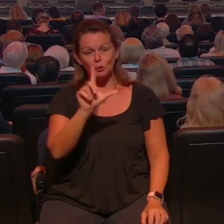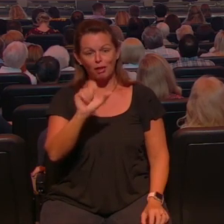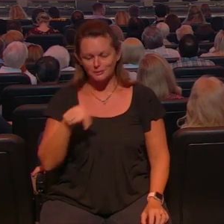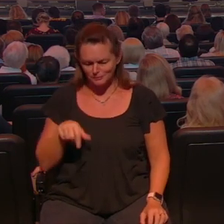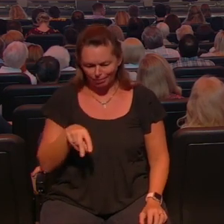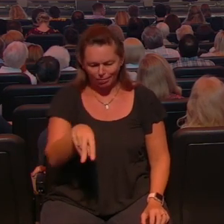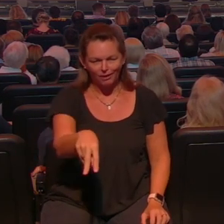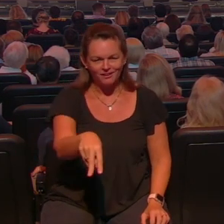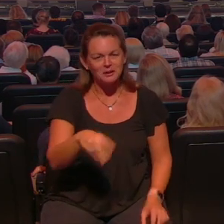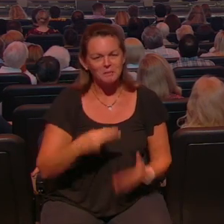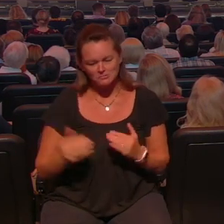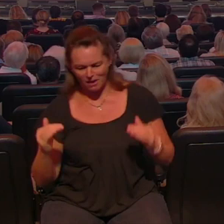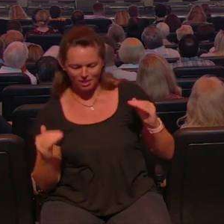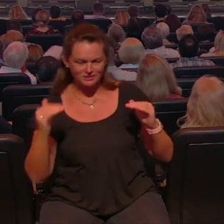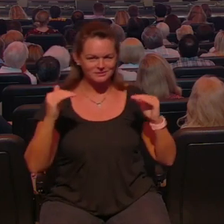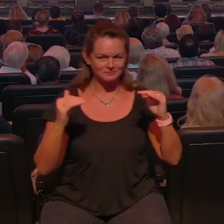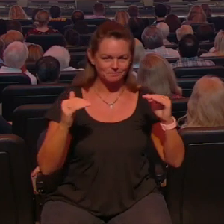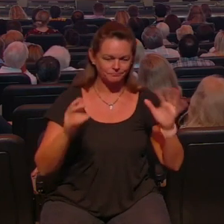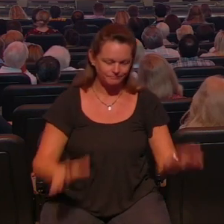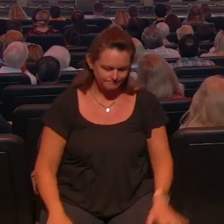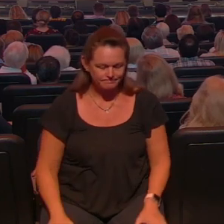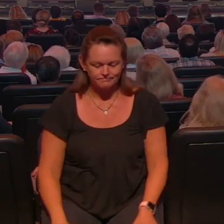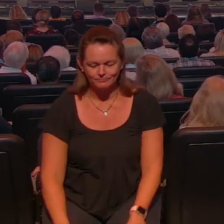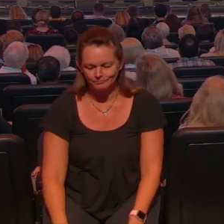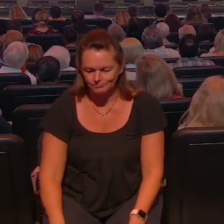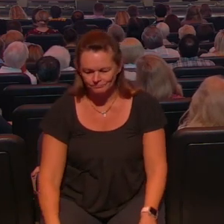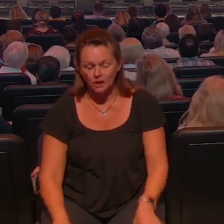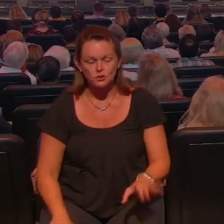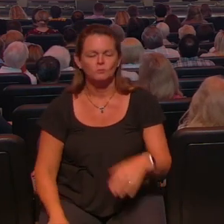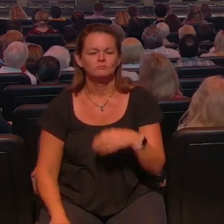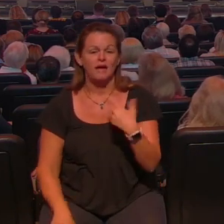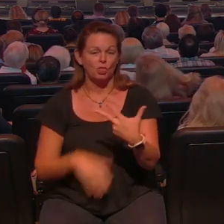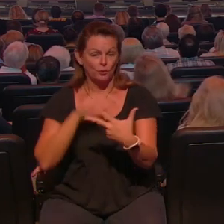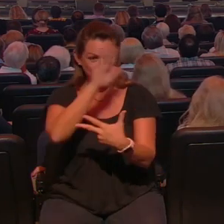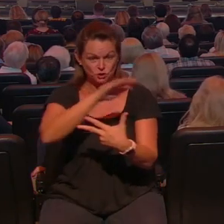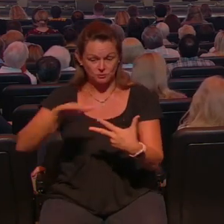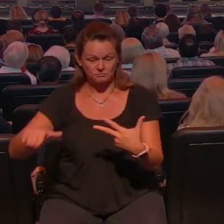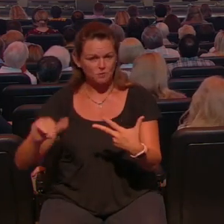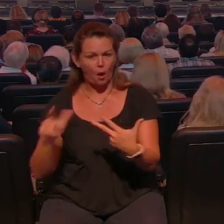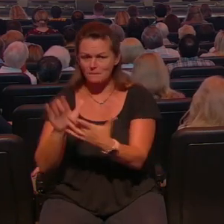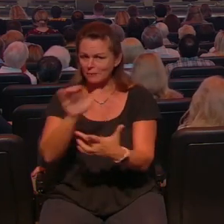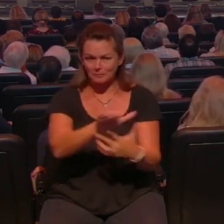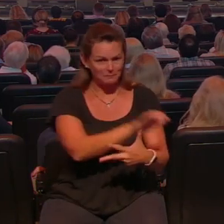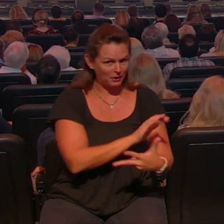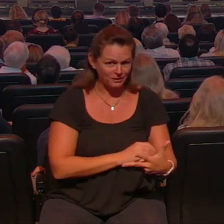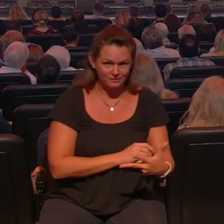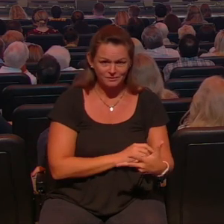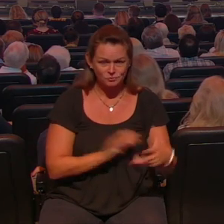have three children they're all grown and married now and uh we have nine grandchildren which is fantastic uh when they all go home but